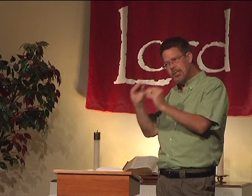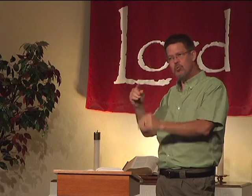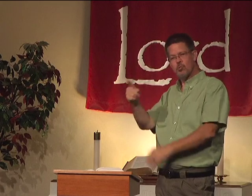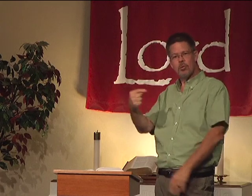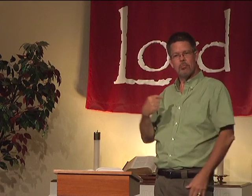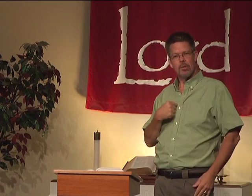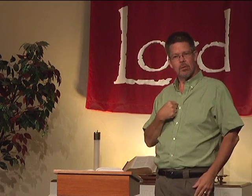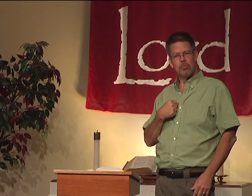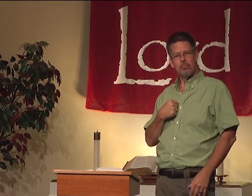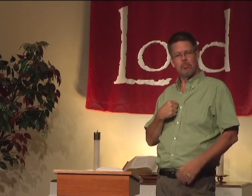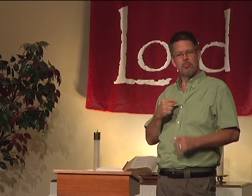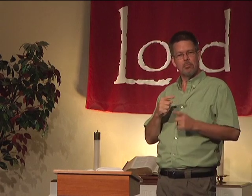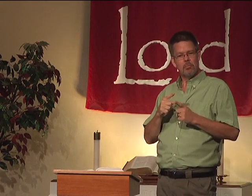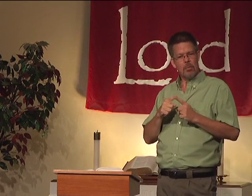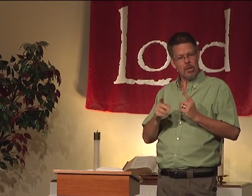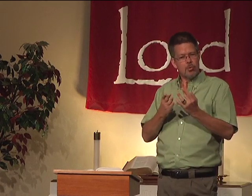And it will teach you and me.